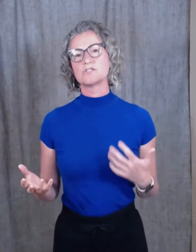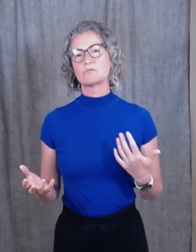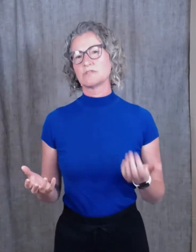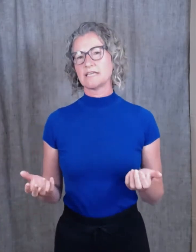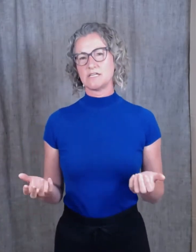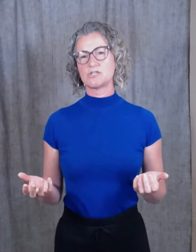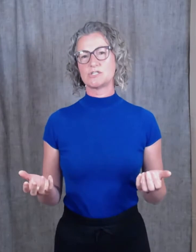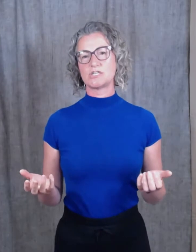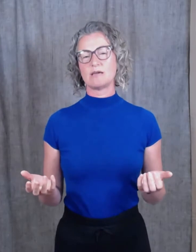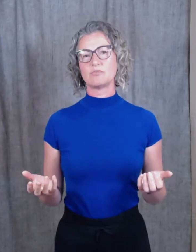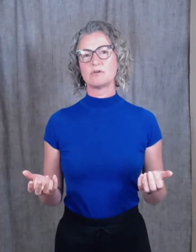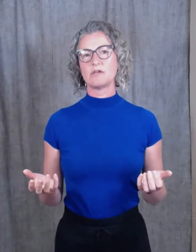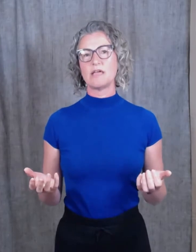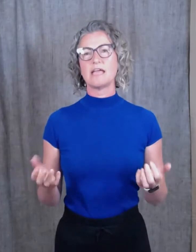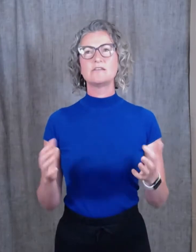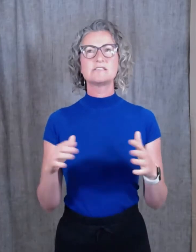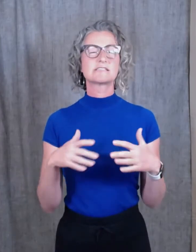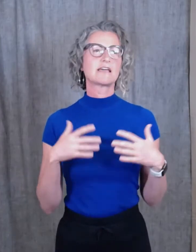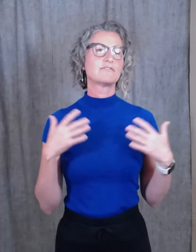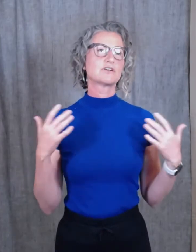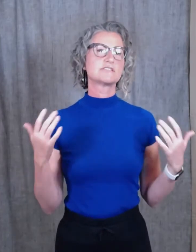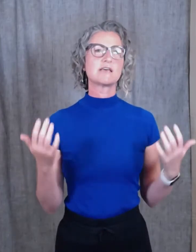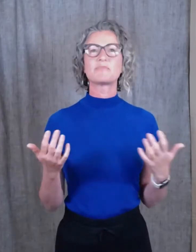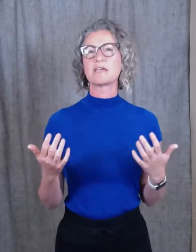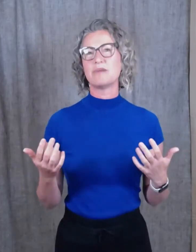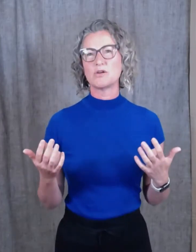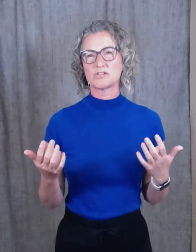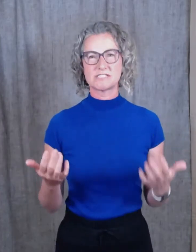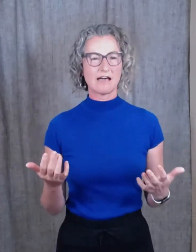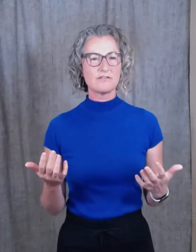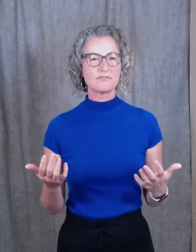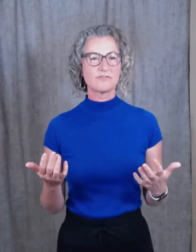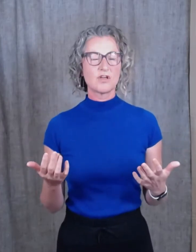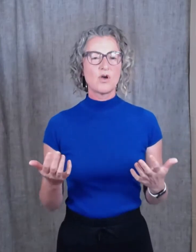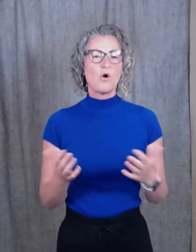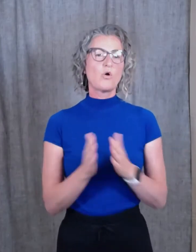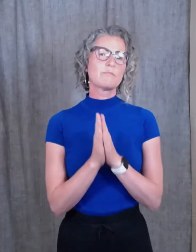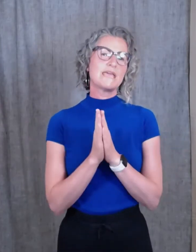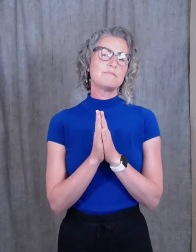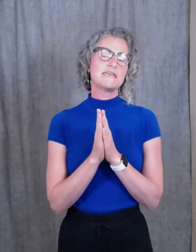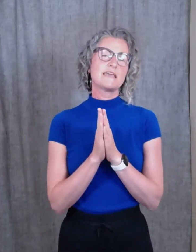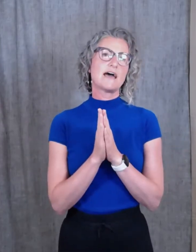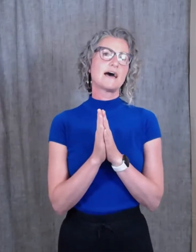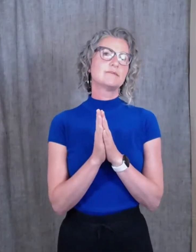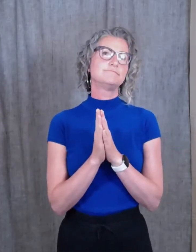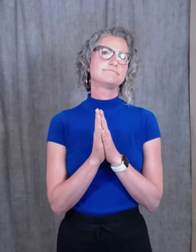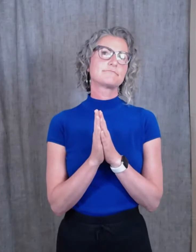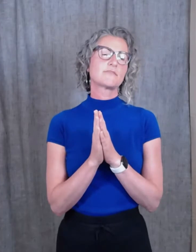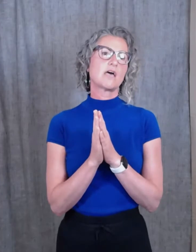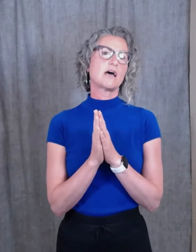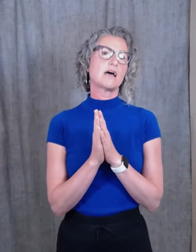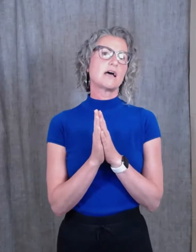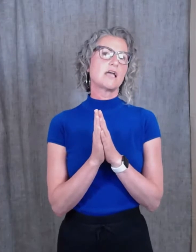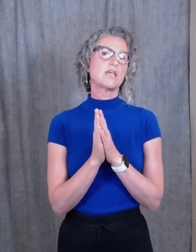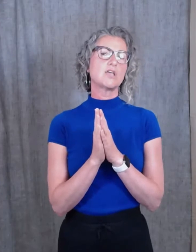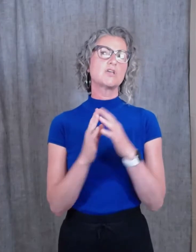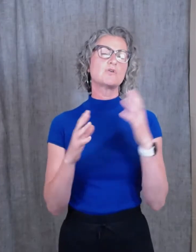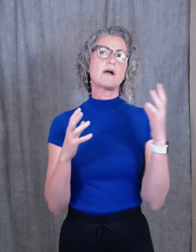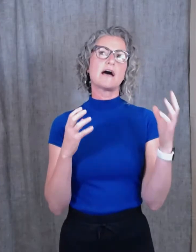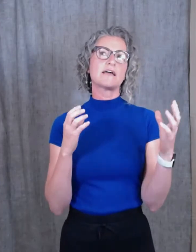relationship and you discovered something about yourself or maybe, you know, a